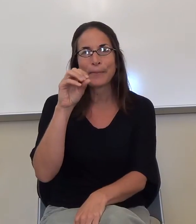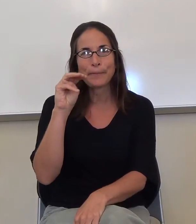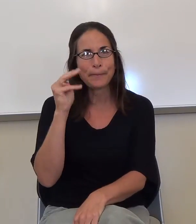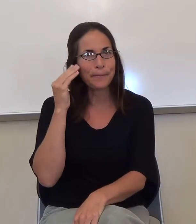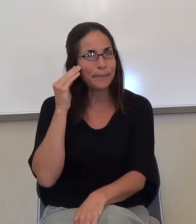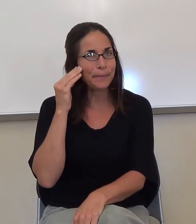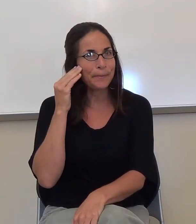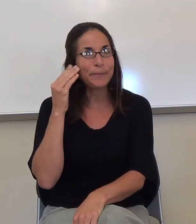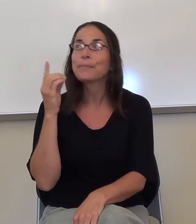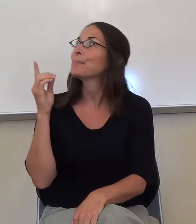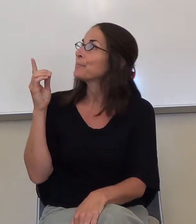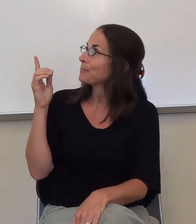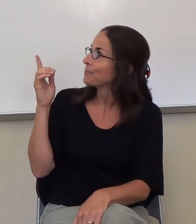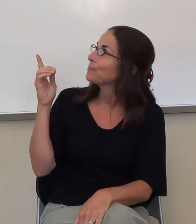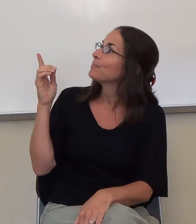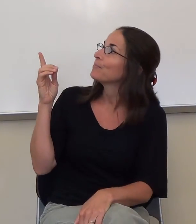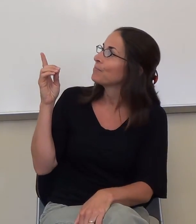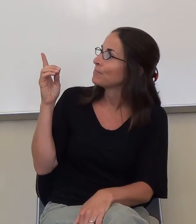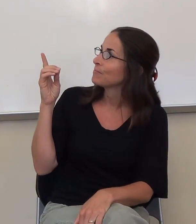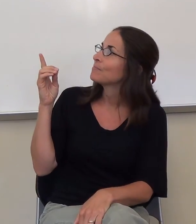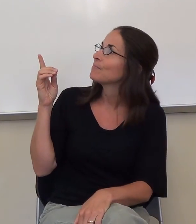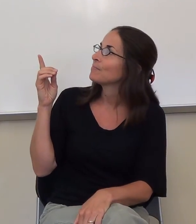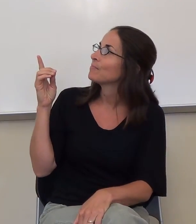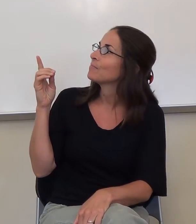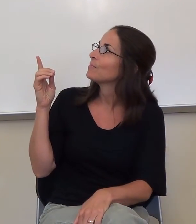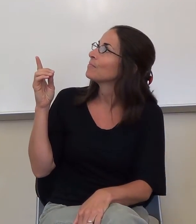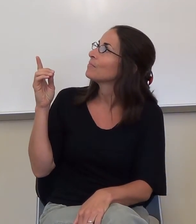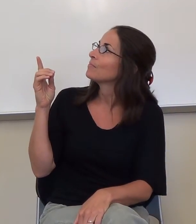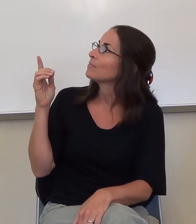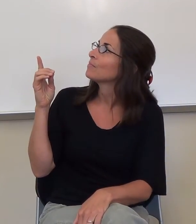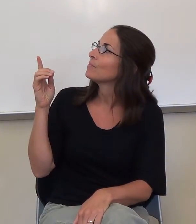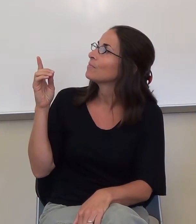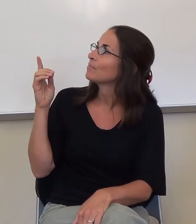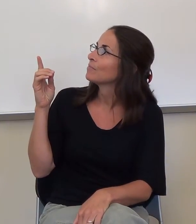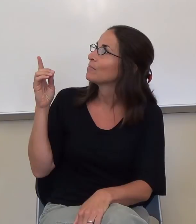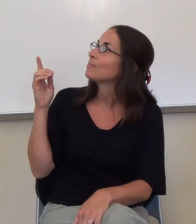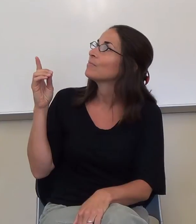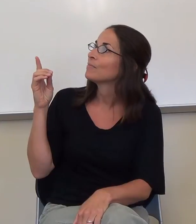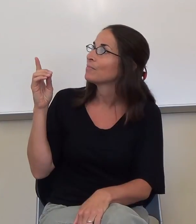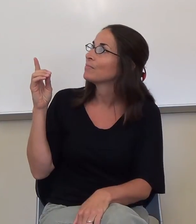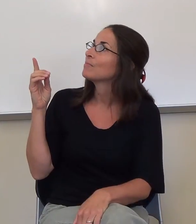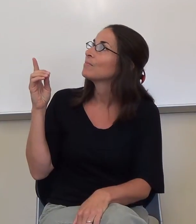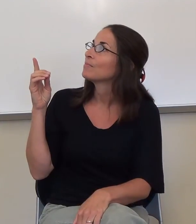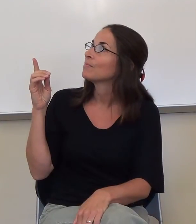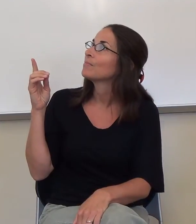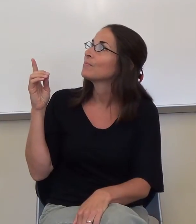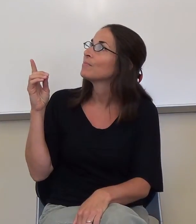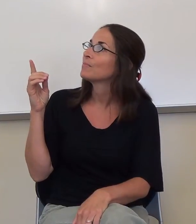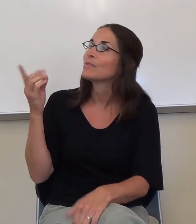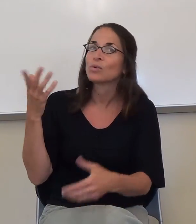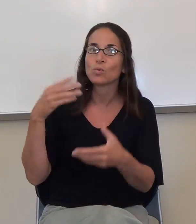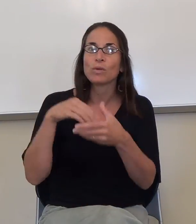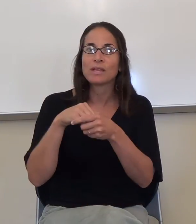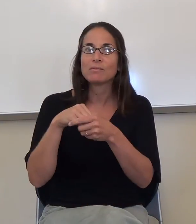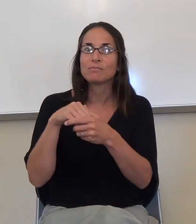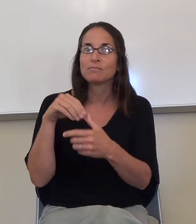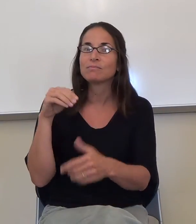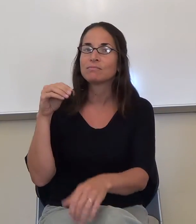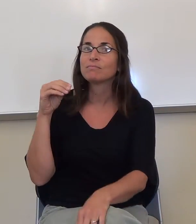Here's the idiom they're referring to. The programmer, and this is a contrast clue. This is in the contrast clue section. The